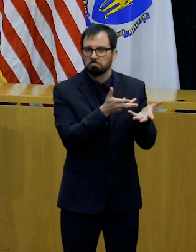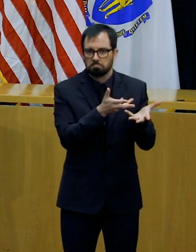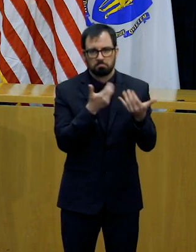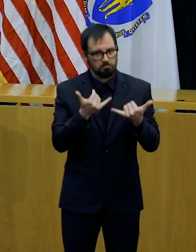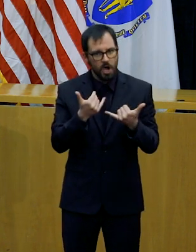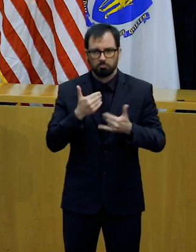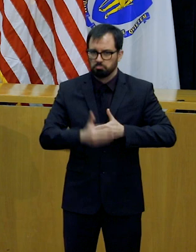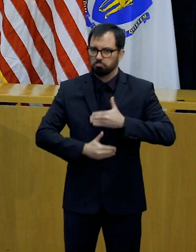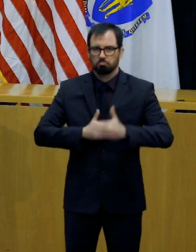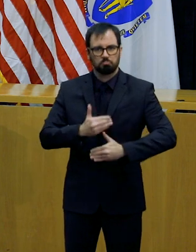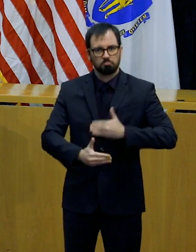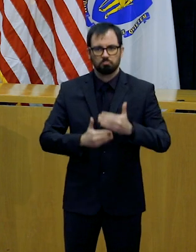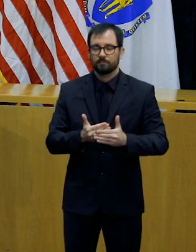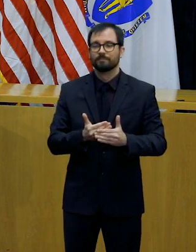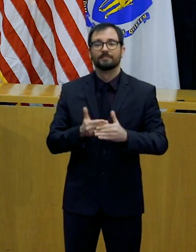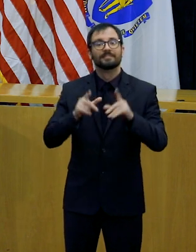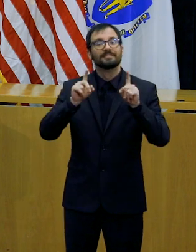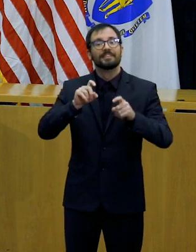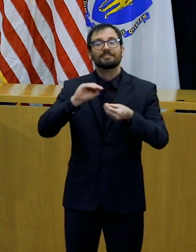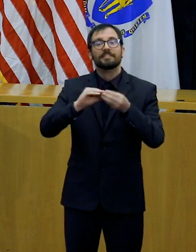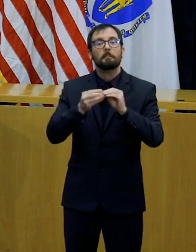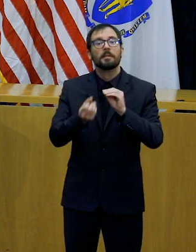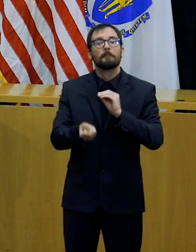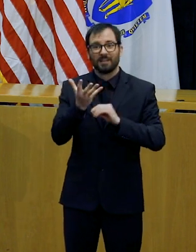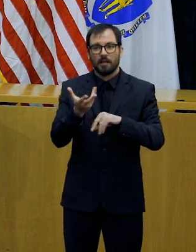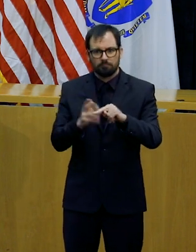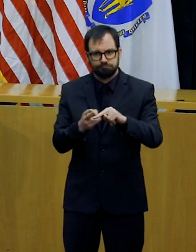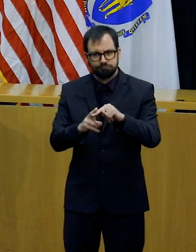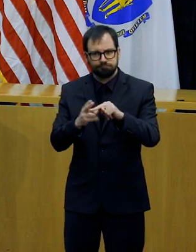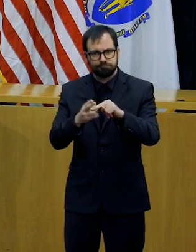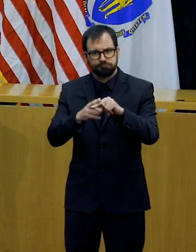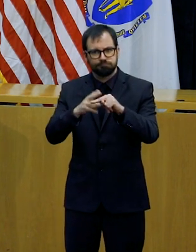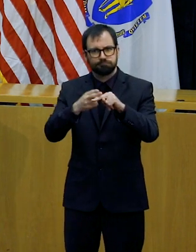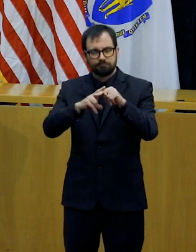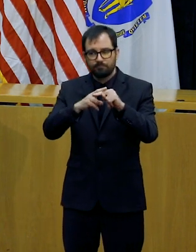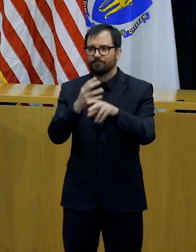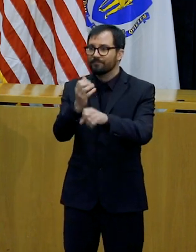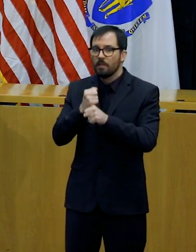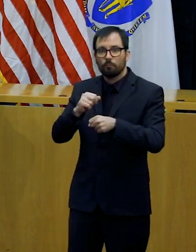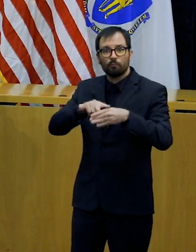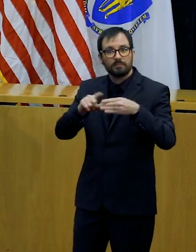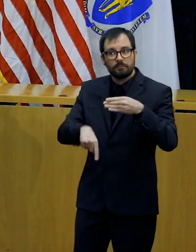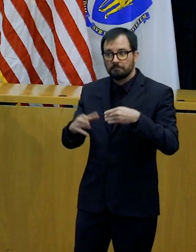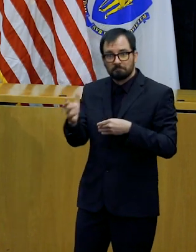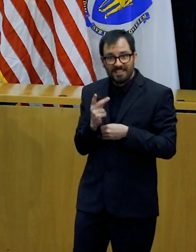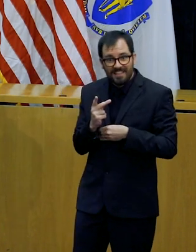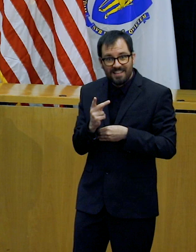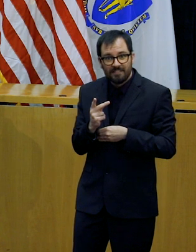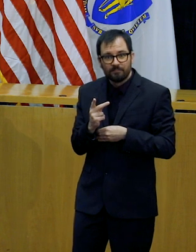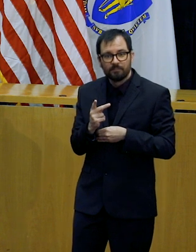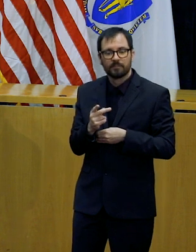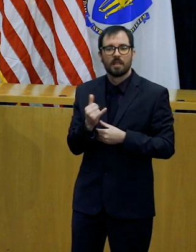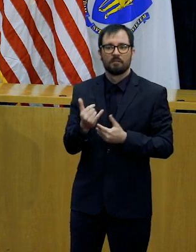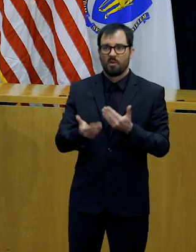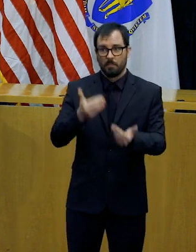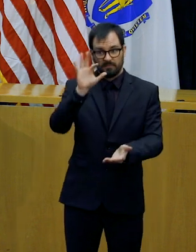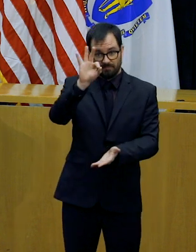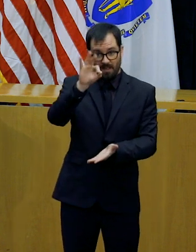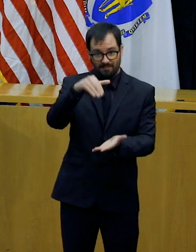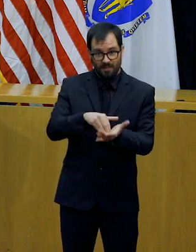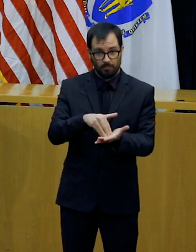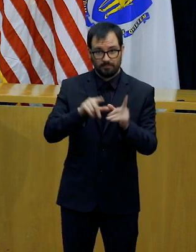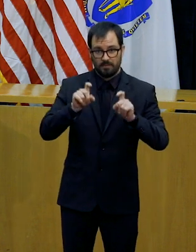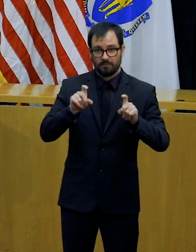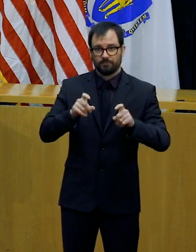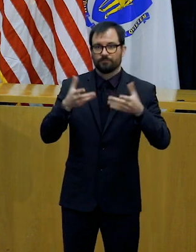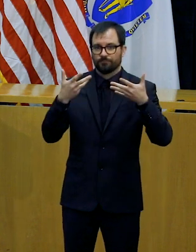as well as our testing capacity. There have now been almost 9,000 tests completed in Massachusetts, which is up